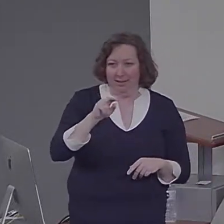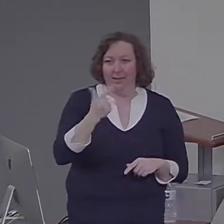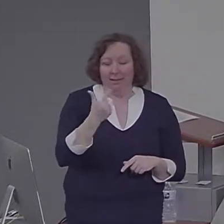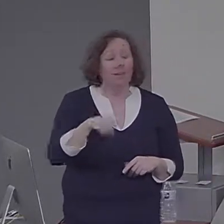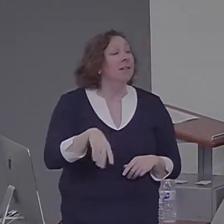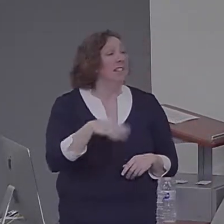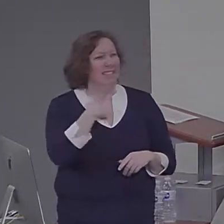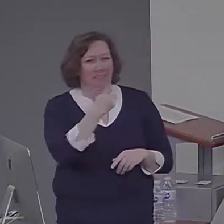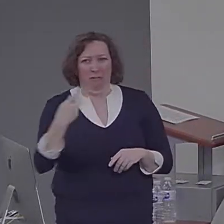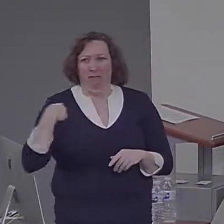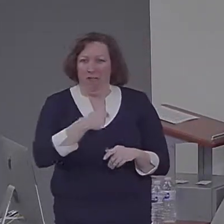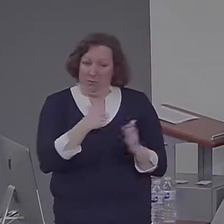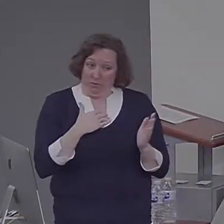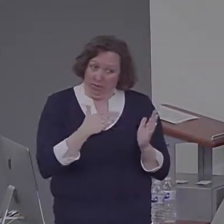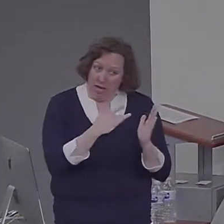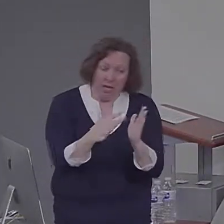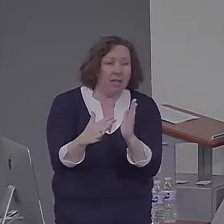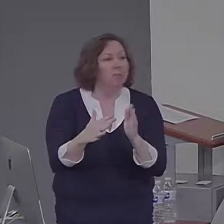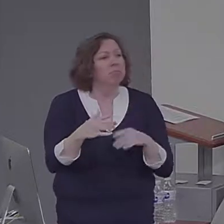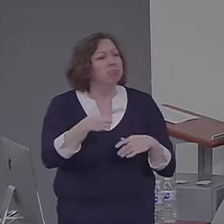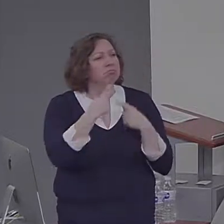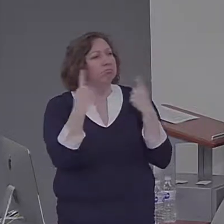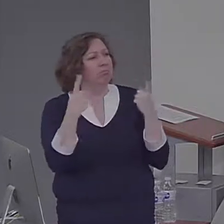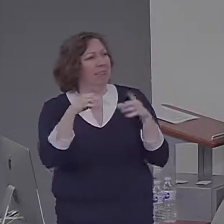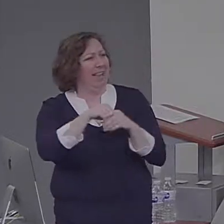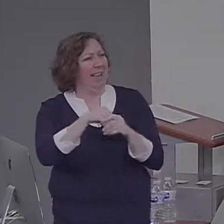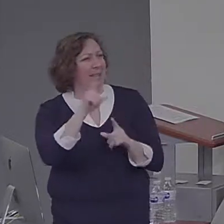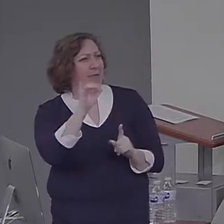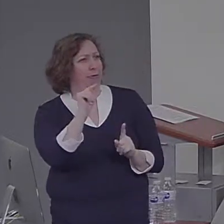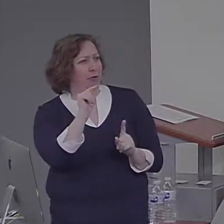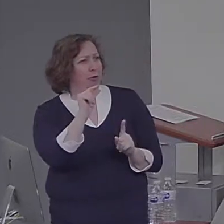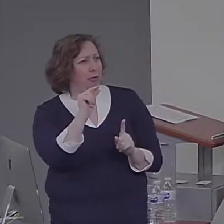known in the literature by the initials KC.